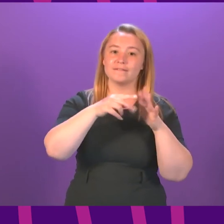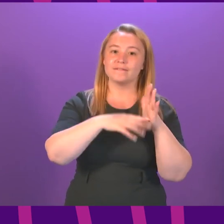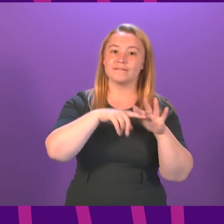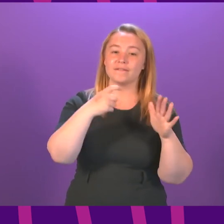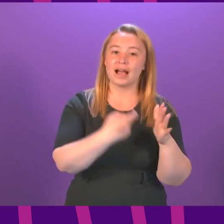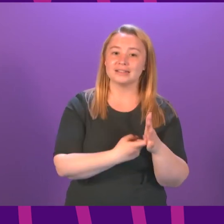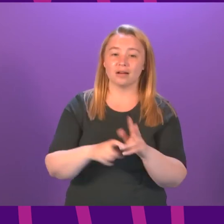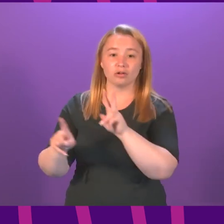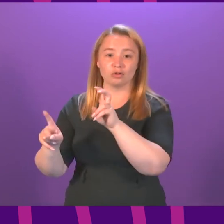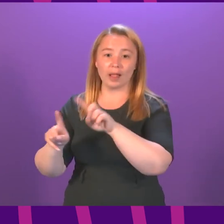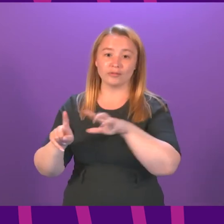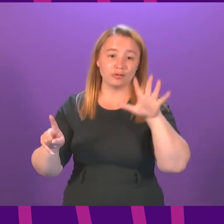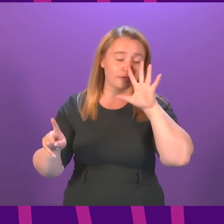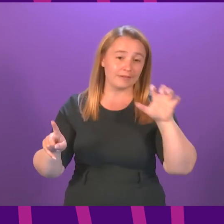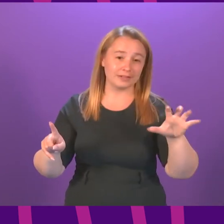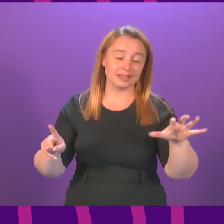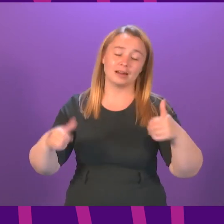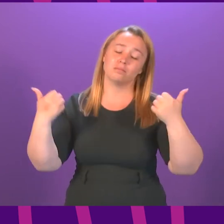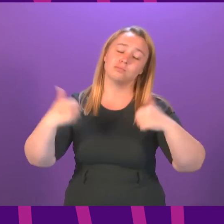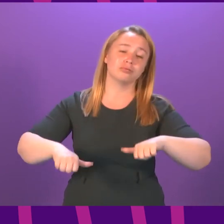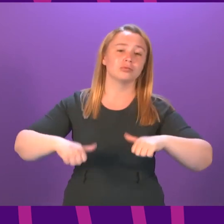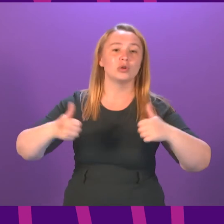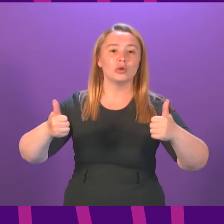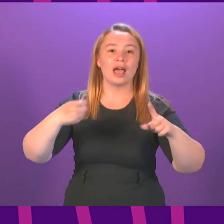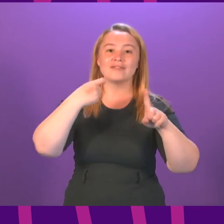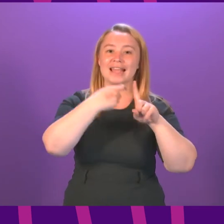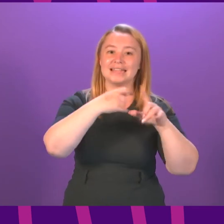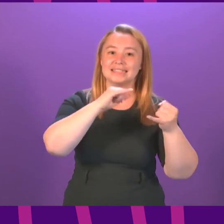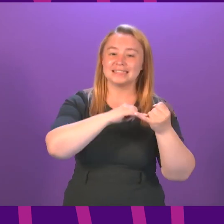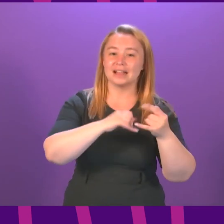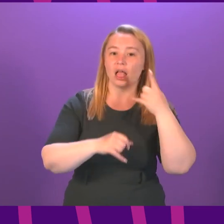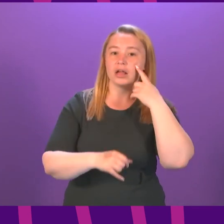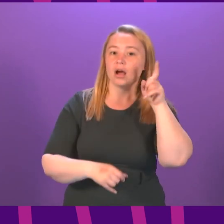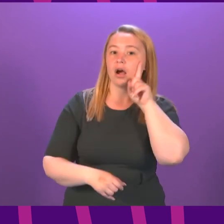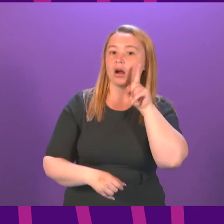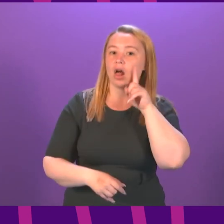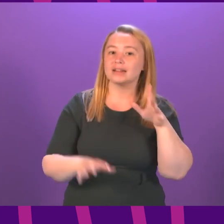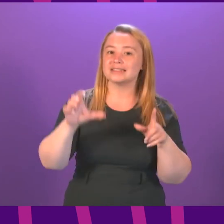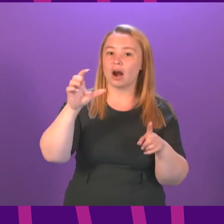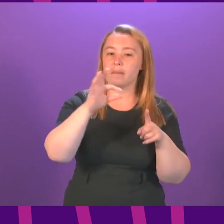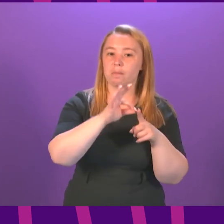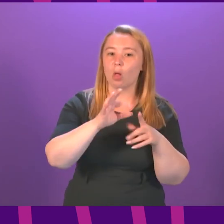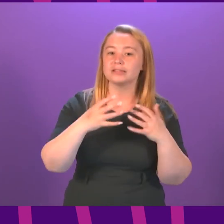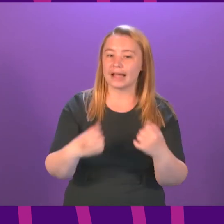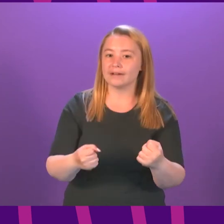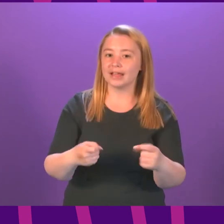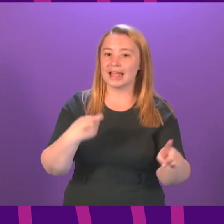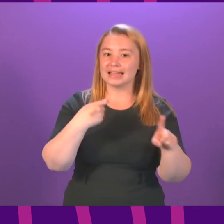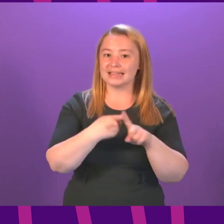12 to 15 the first minister will know of the case of Katie Steele a young girl with cerebral palsy Katie missed all of her second